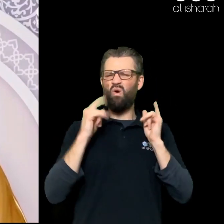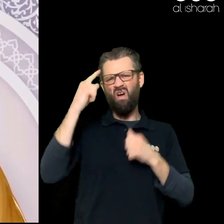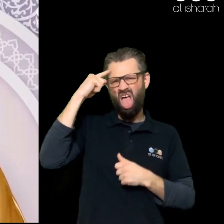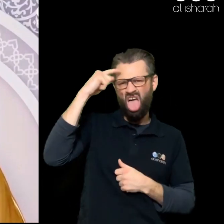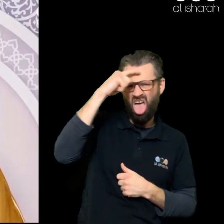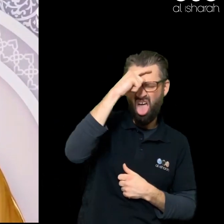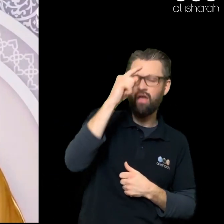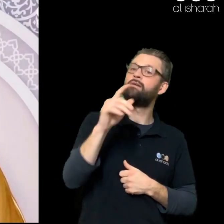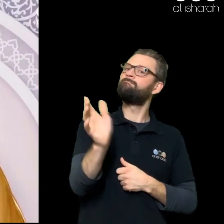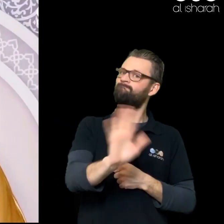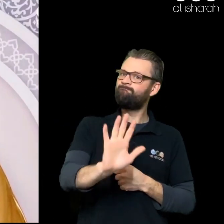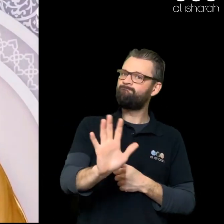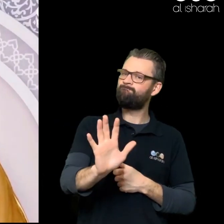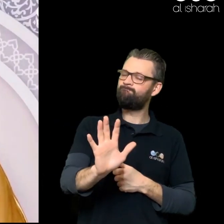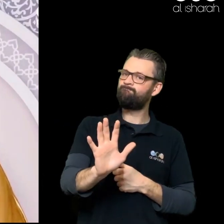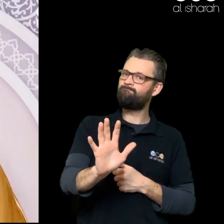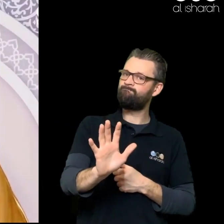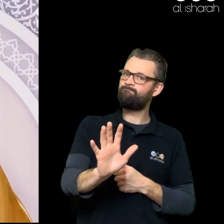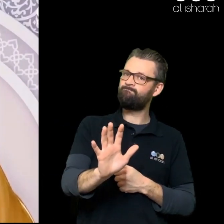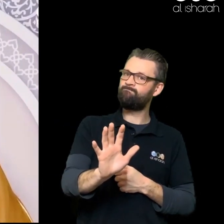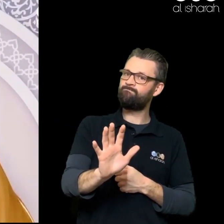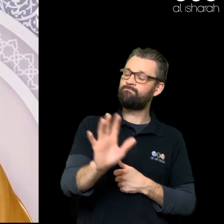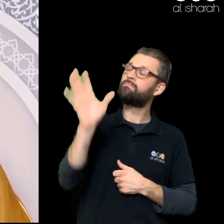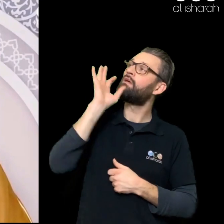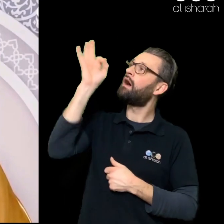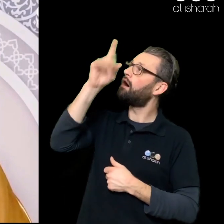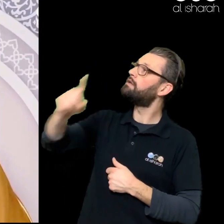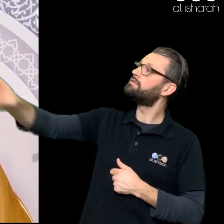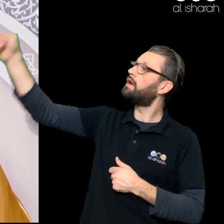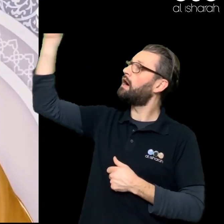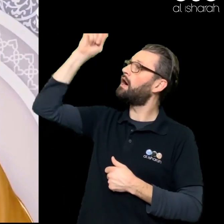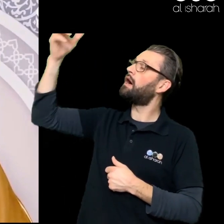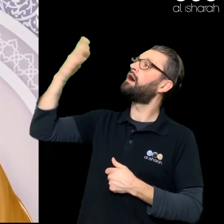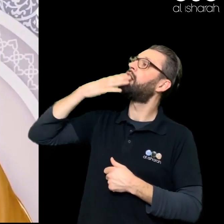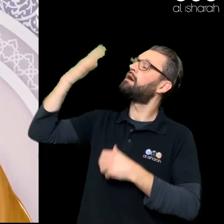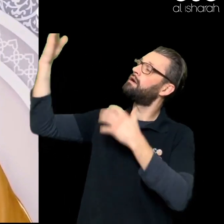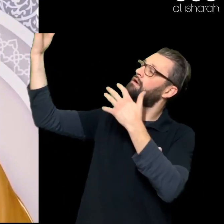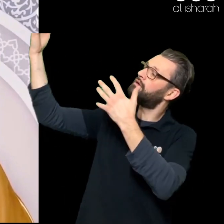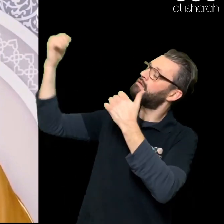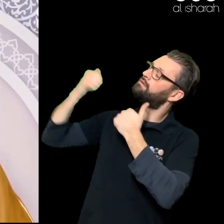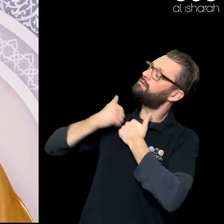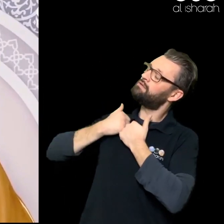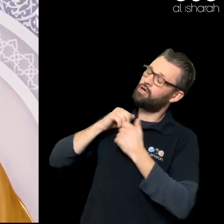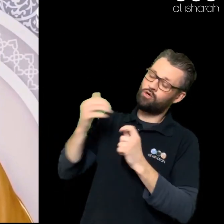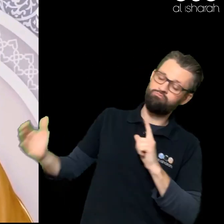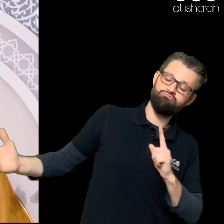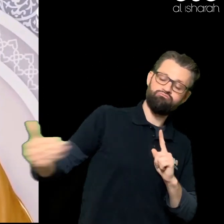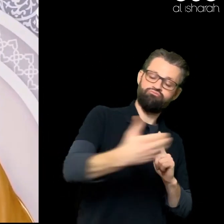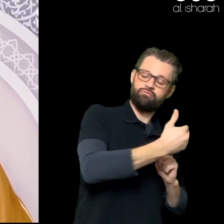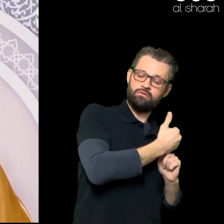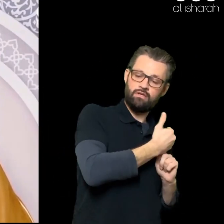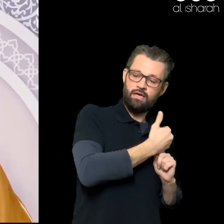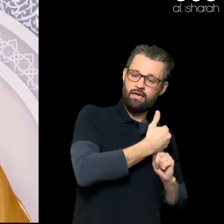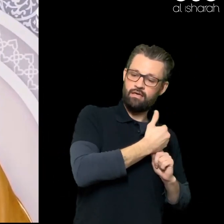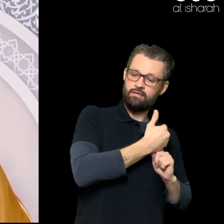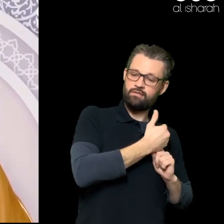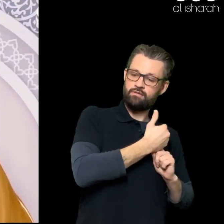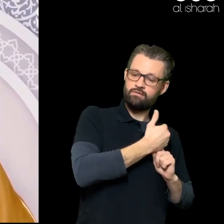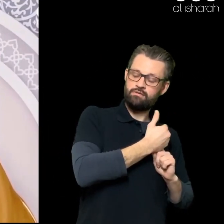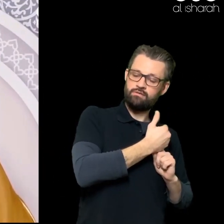Allah subhanahu wa ta'ala To grant us Every protection To open our doors And to make us From those Who achieve comfort My